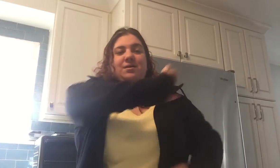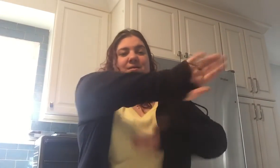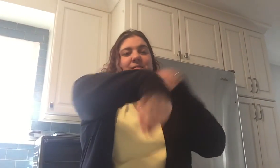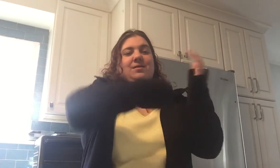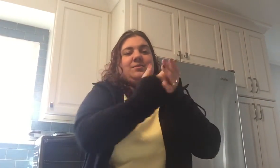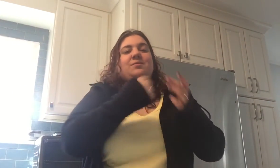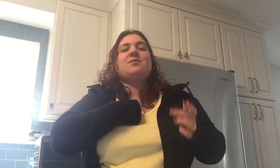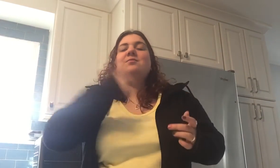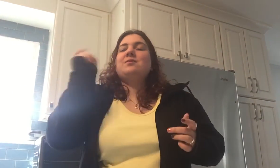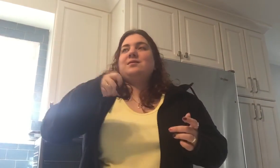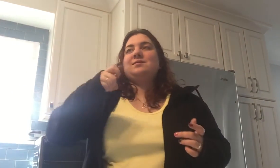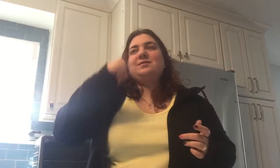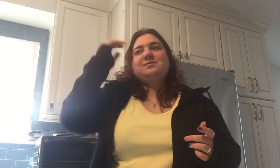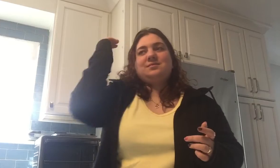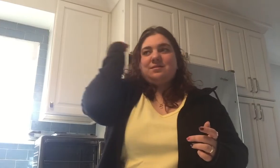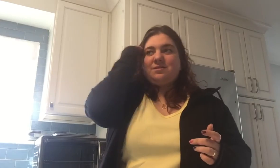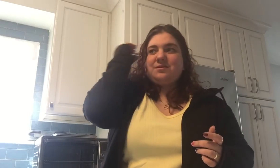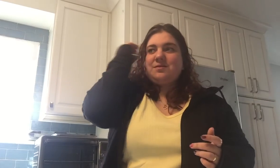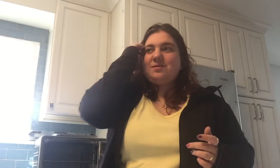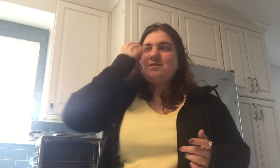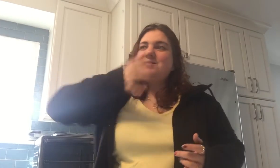That's all I need to know